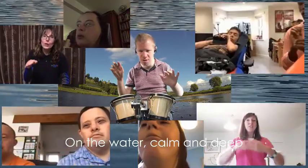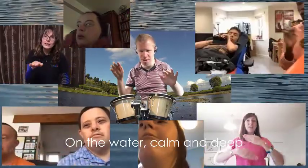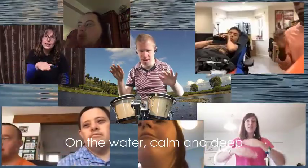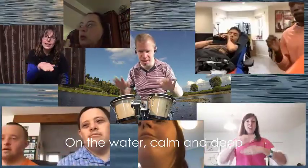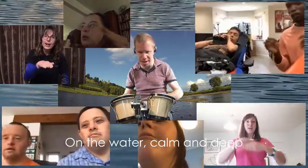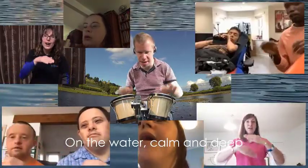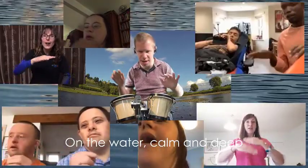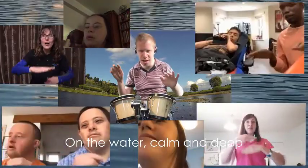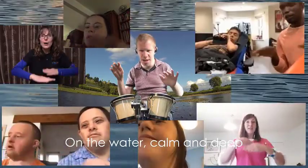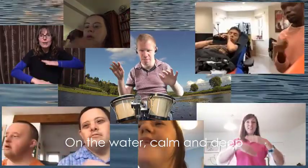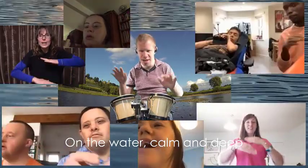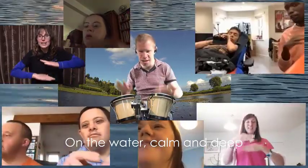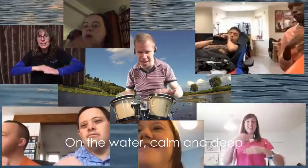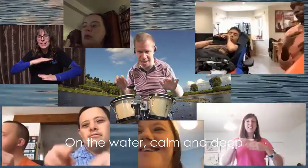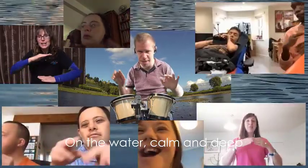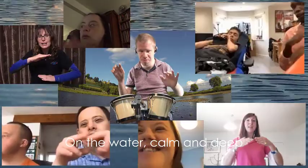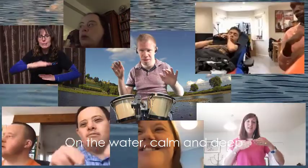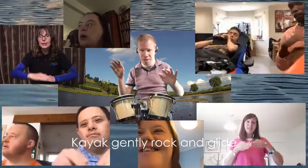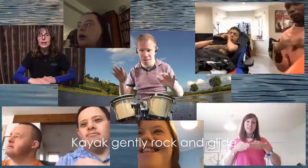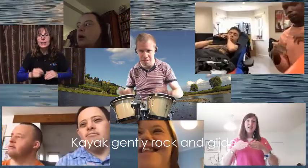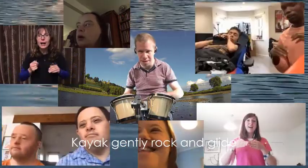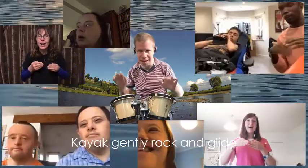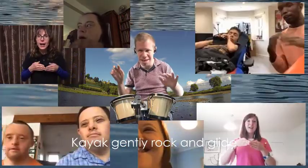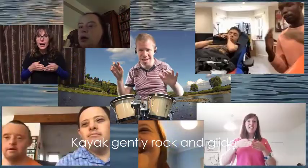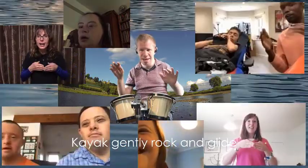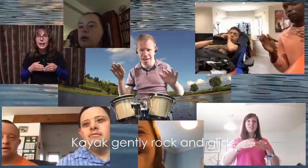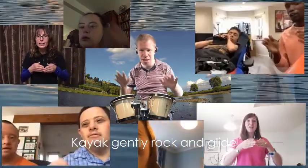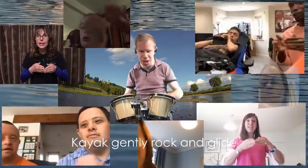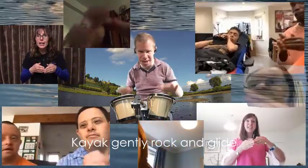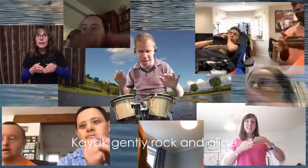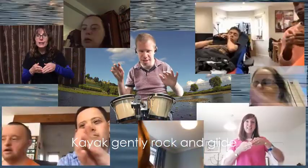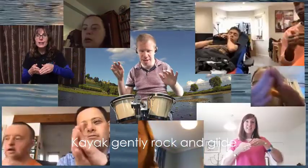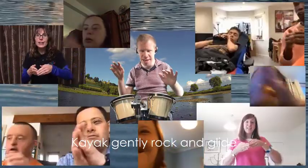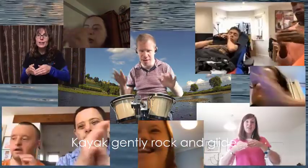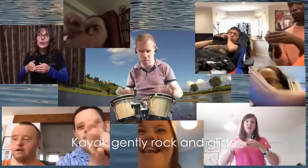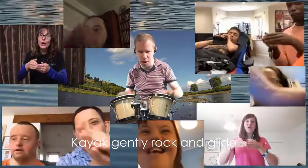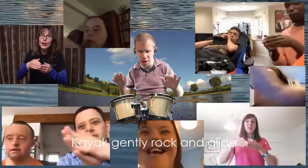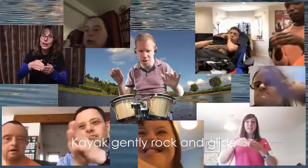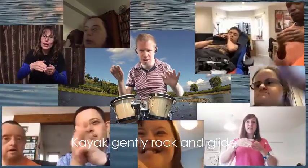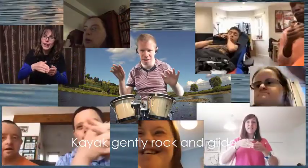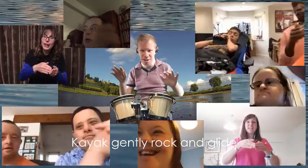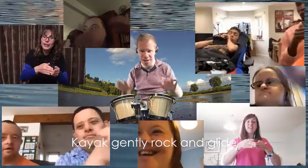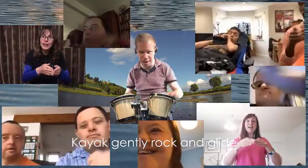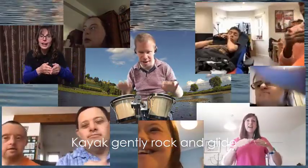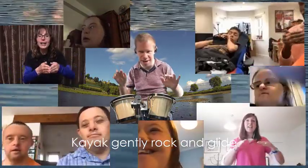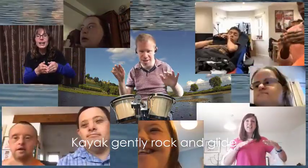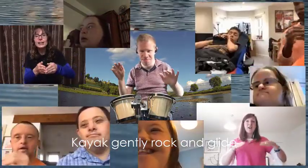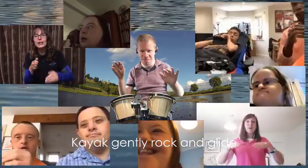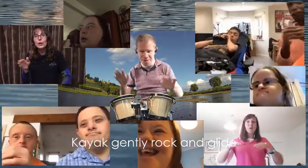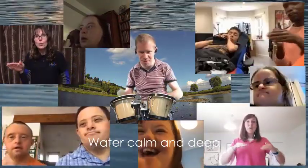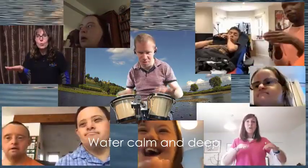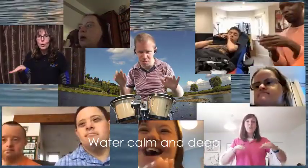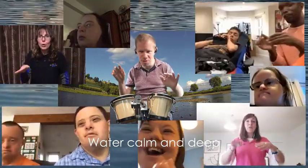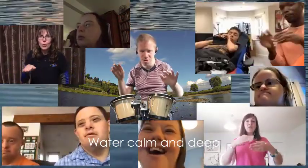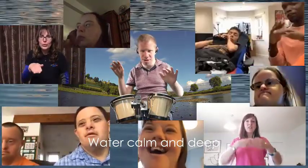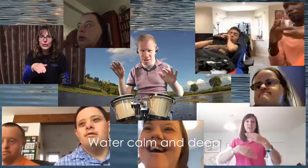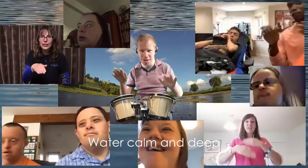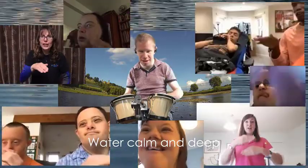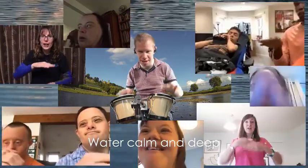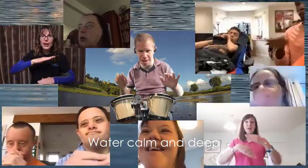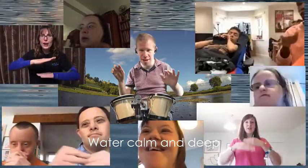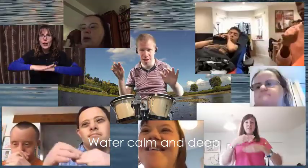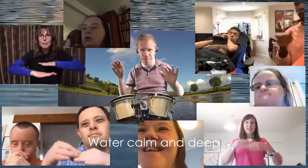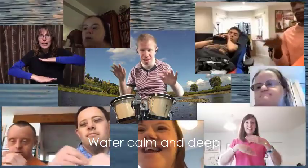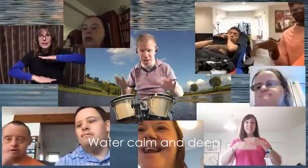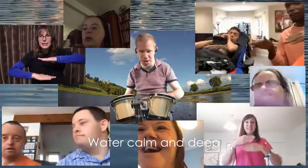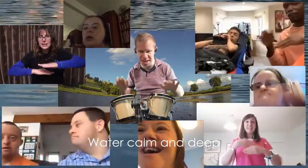wall, Sir Car and Teeth Thy act gently rock and glide, Walls of and